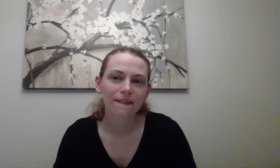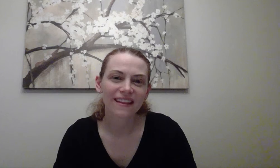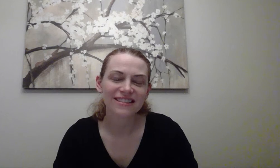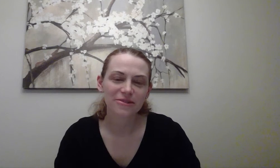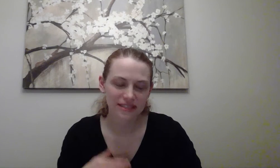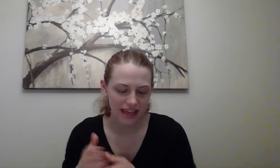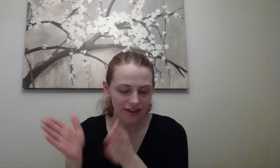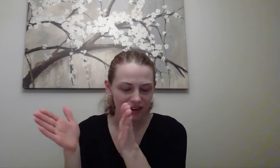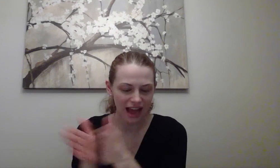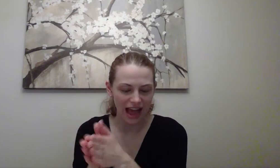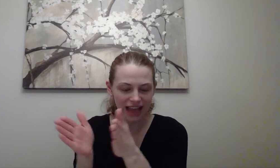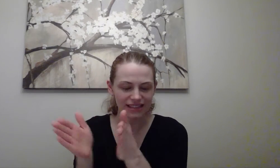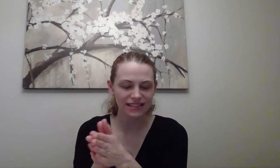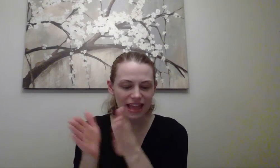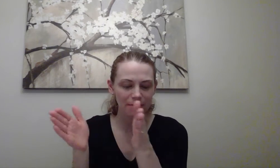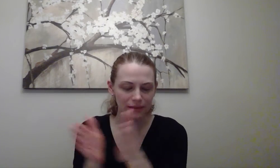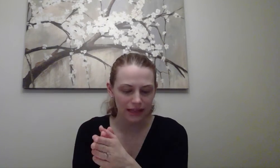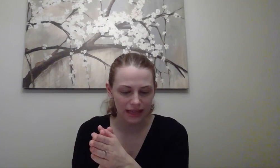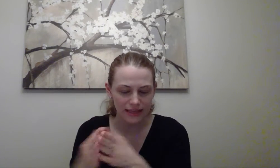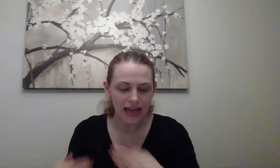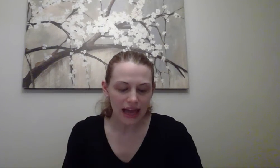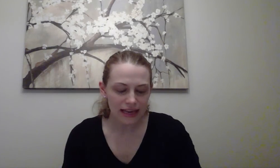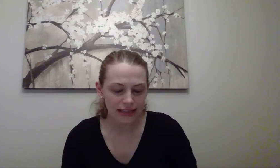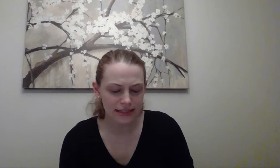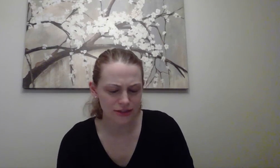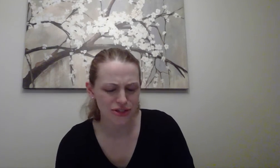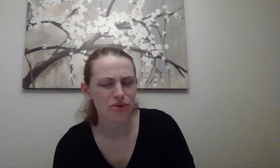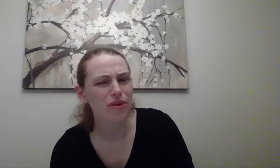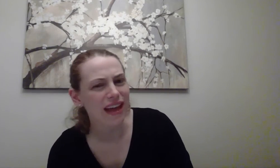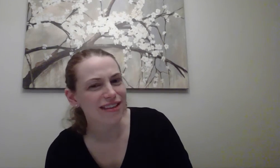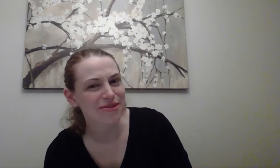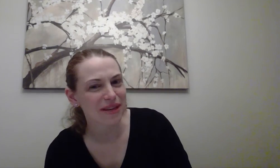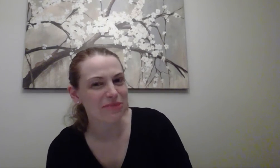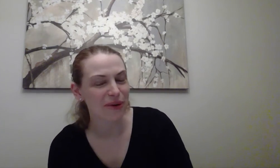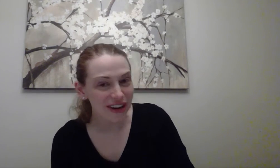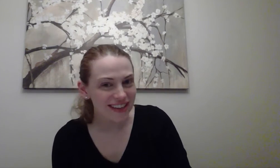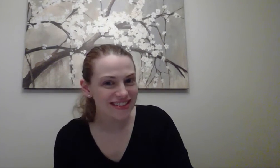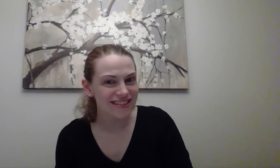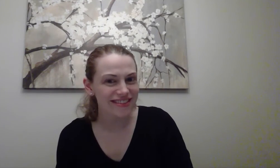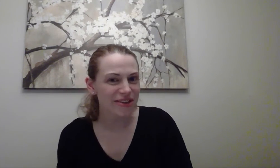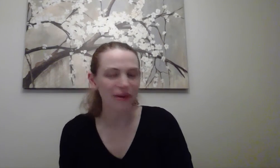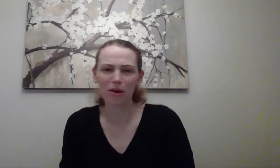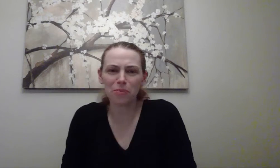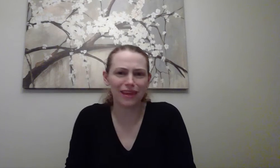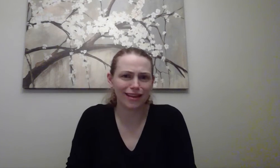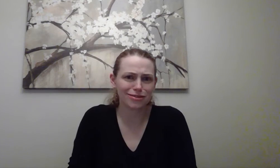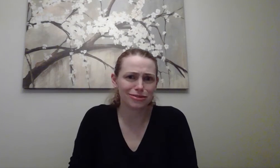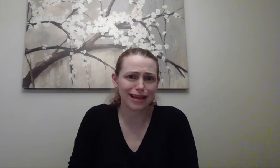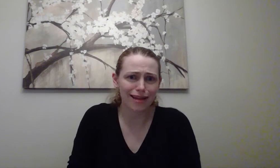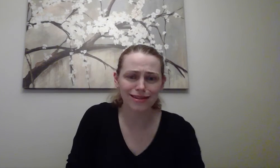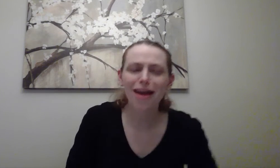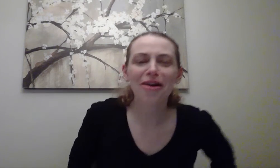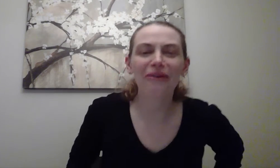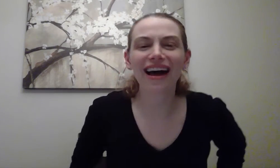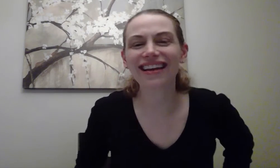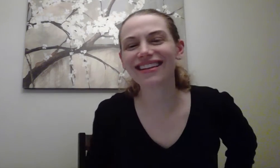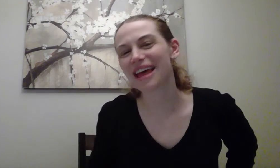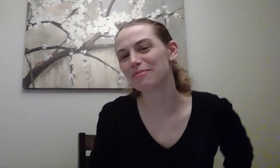Let's do it together. I say please. Next is. Do you like to read books? Oh I hope the answer is yes. Go ahead and clap.